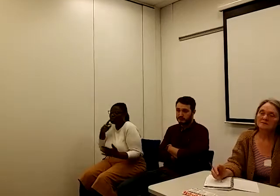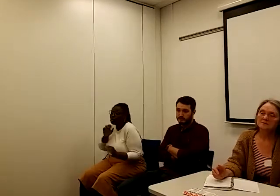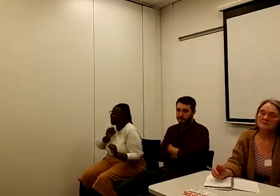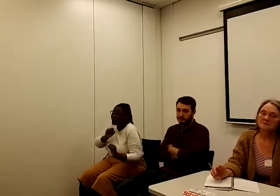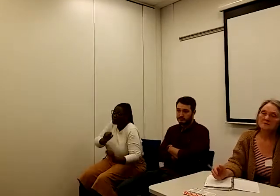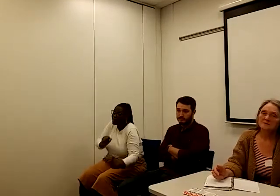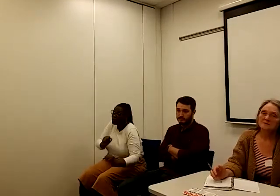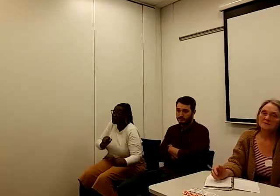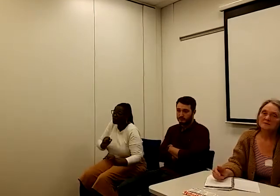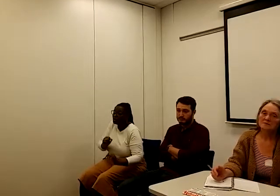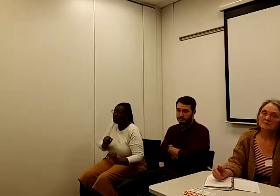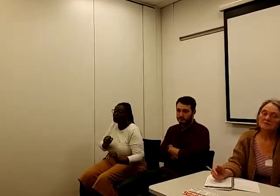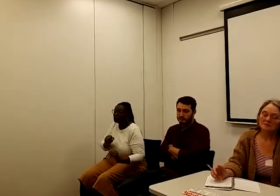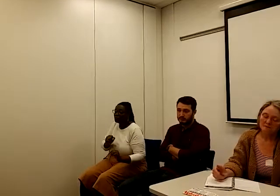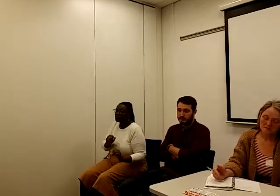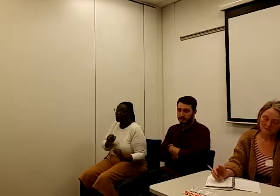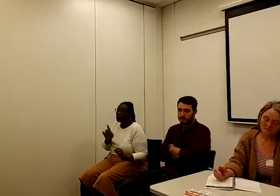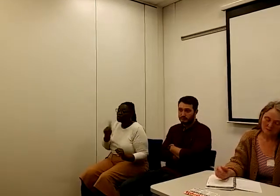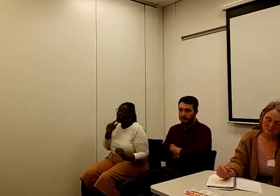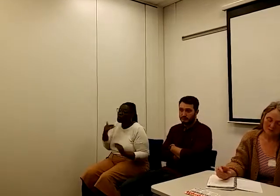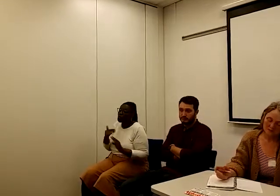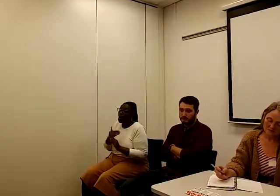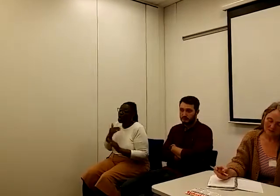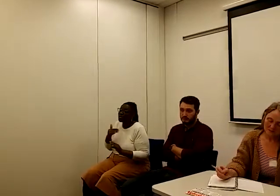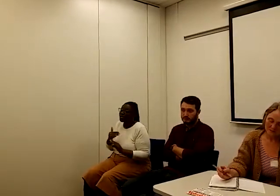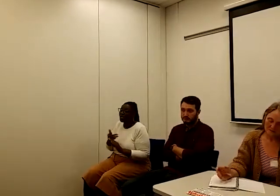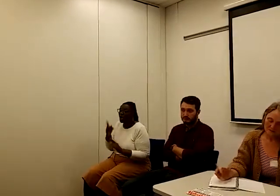work more than part time. Yeah.